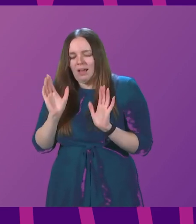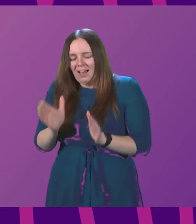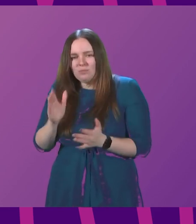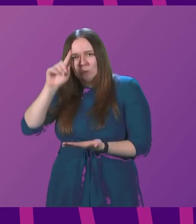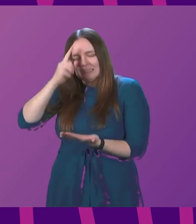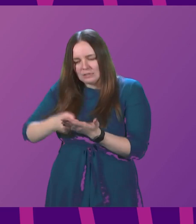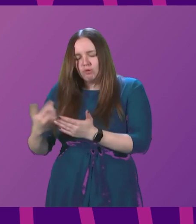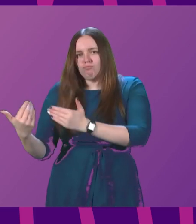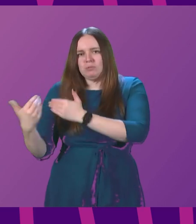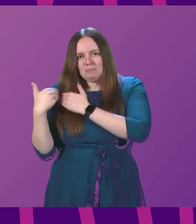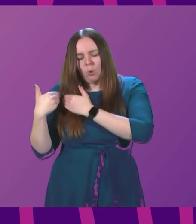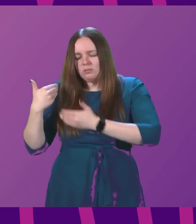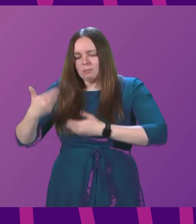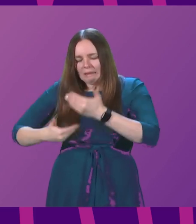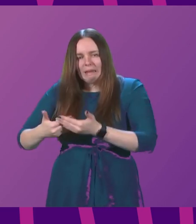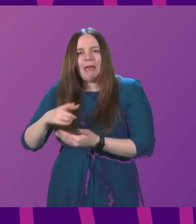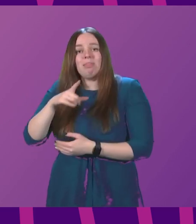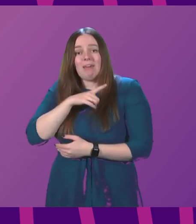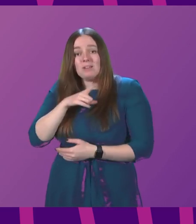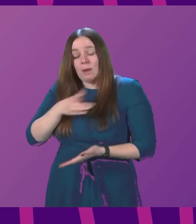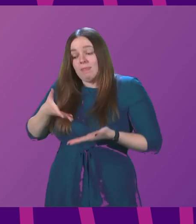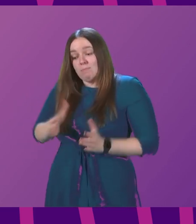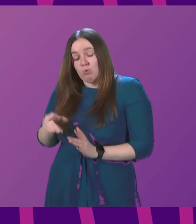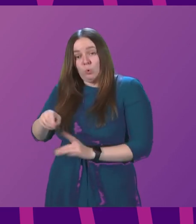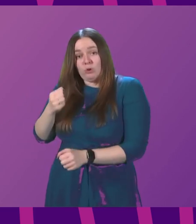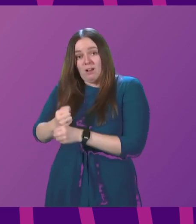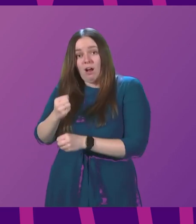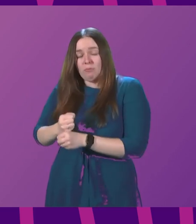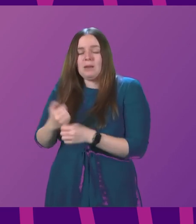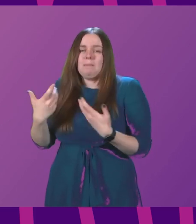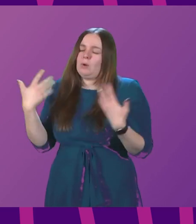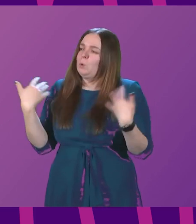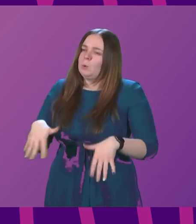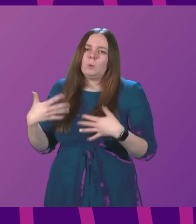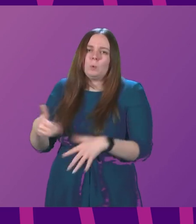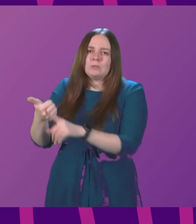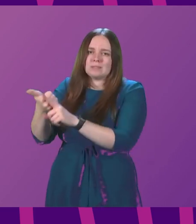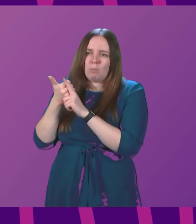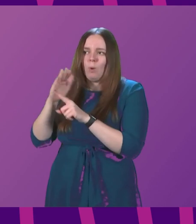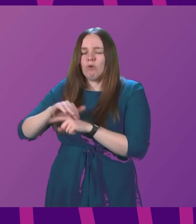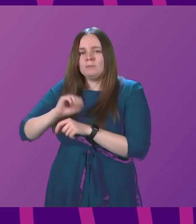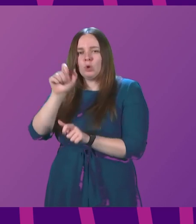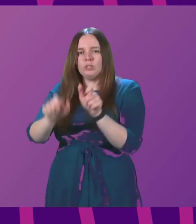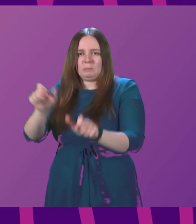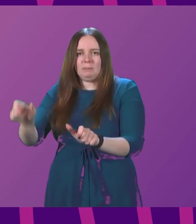responsibly. That's why the approach of this Government has such overwhelming support from the Scottish people.